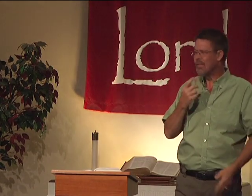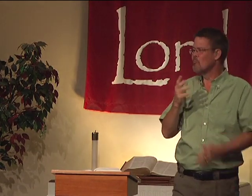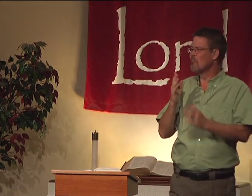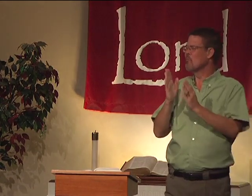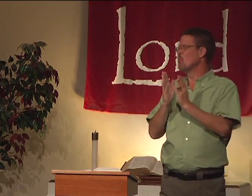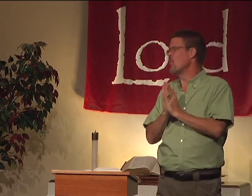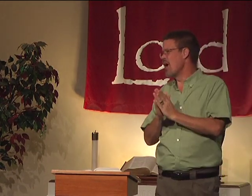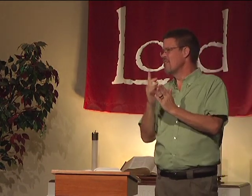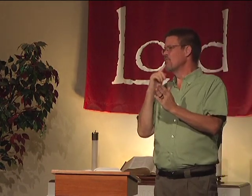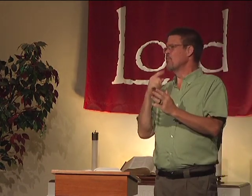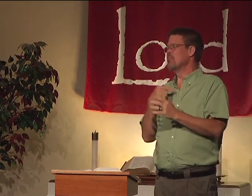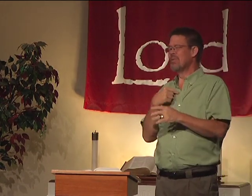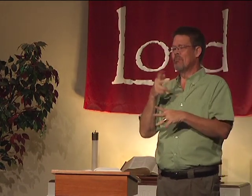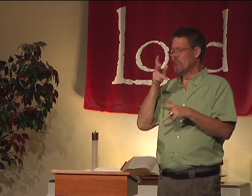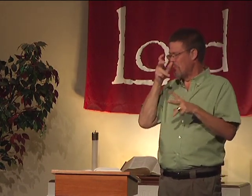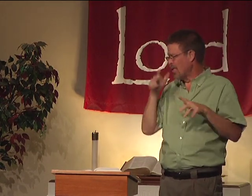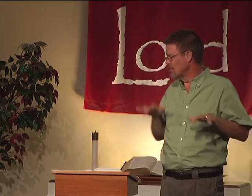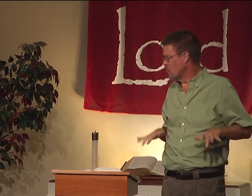Never once did Paul pray for me,